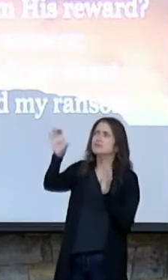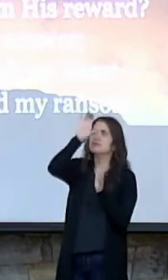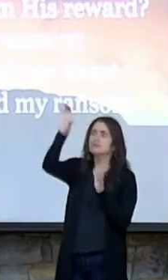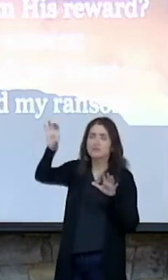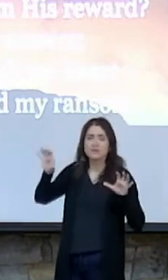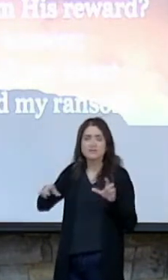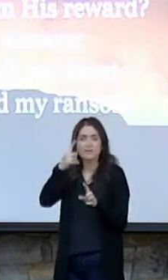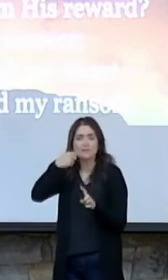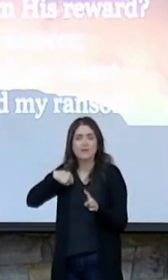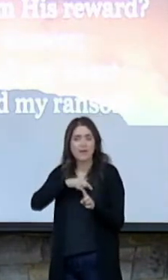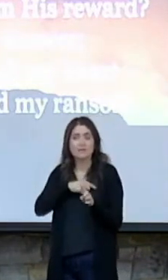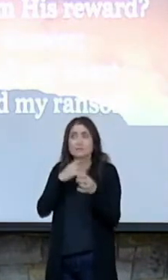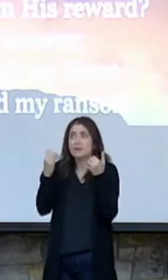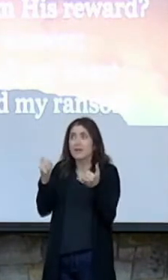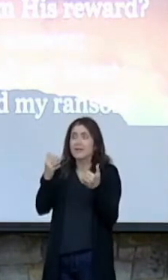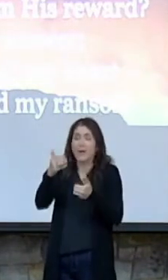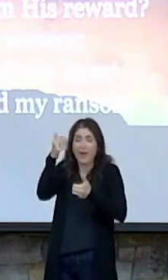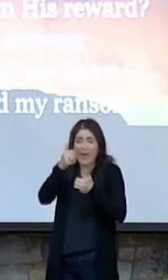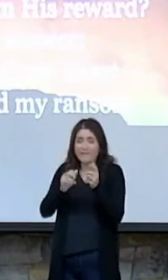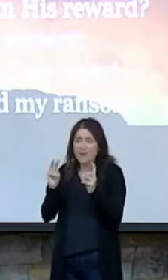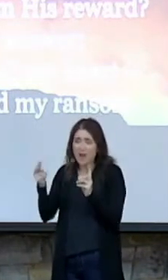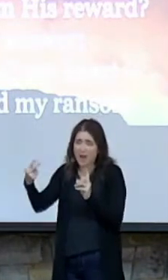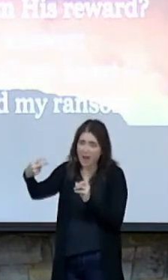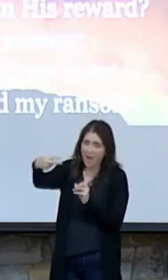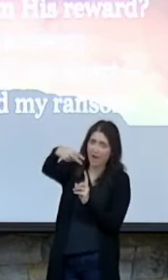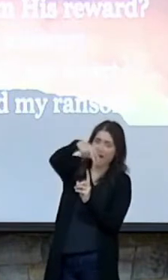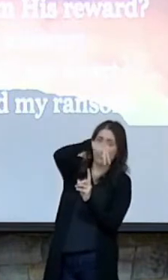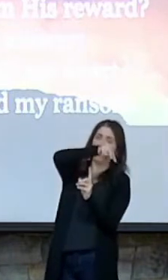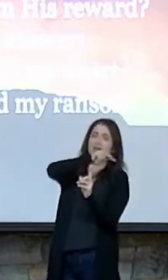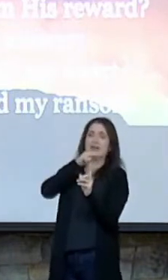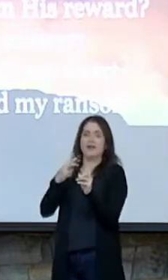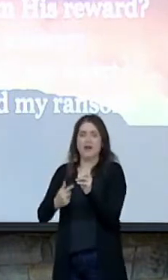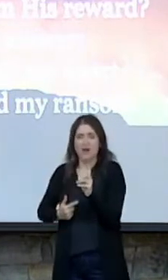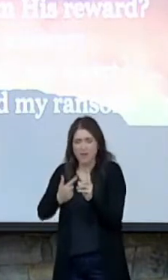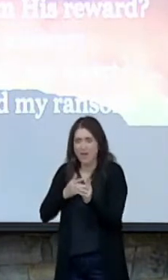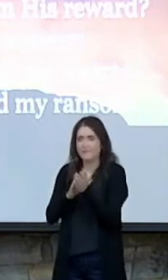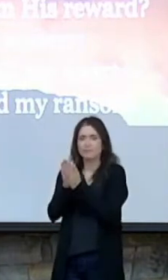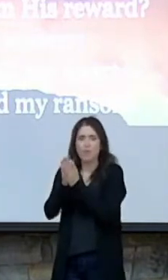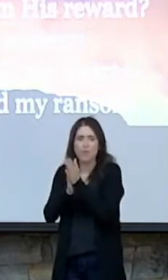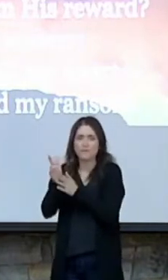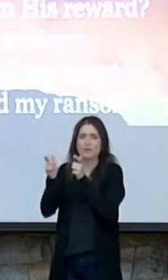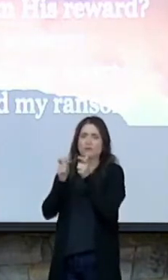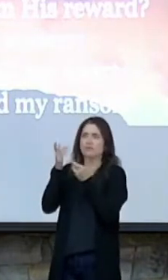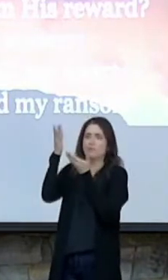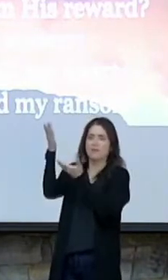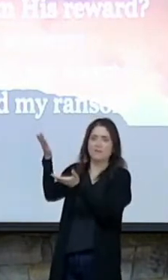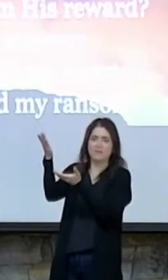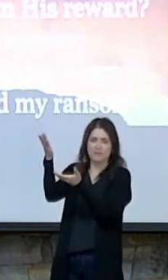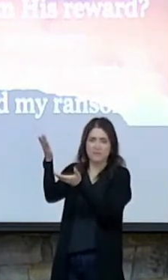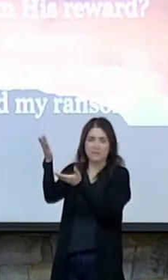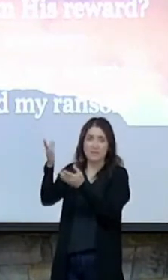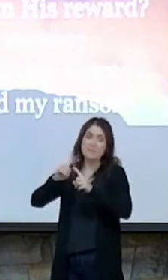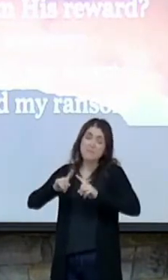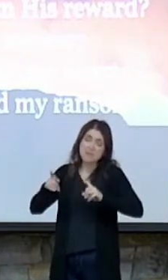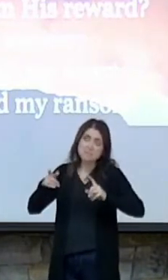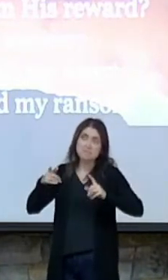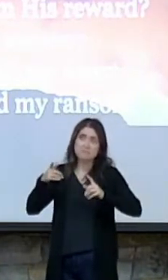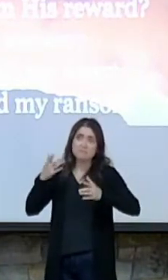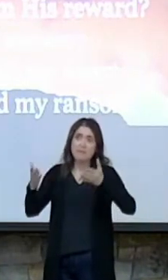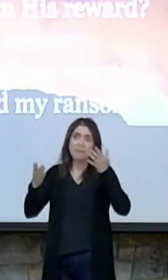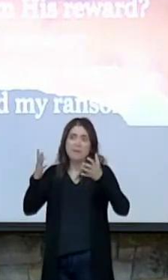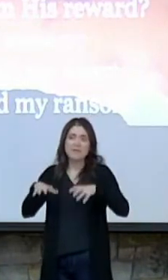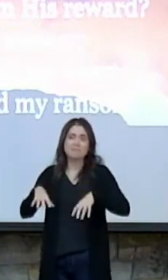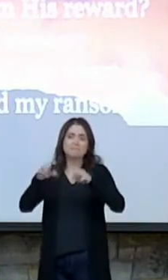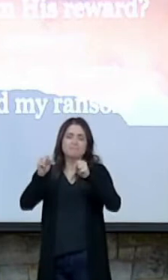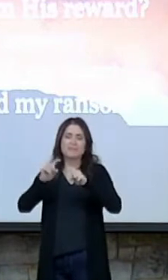us and now every aspect of our life is motivated and controlled by that. But maybe let me take it